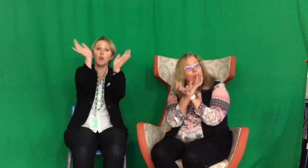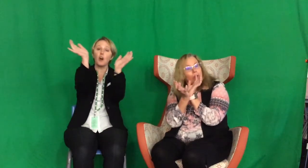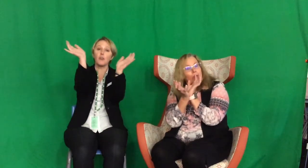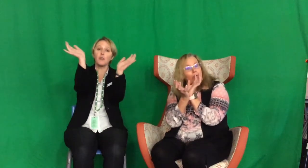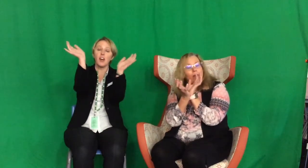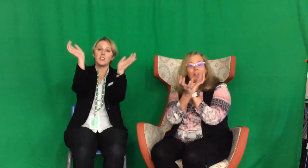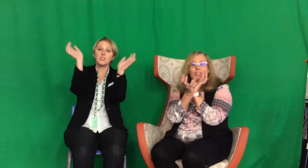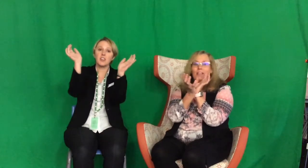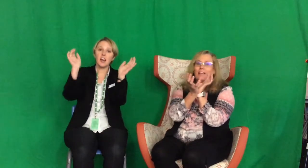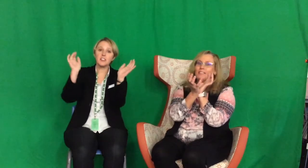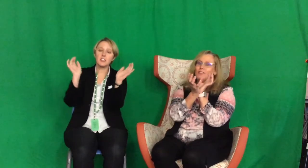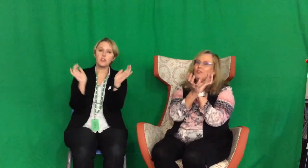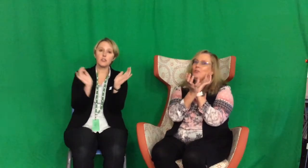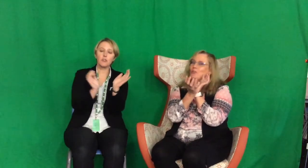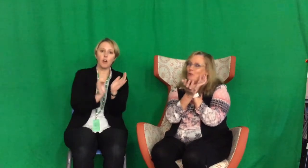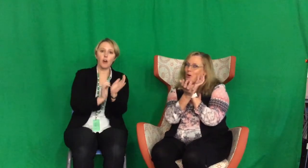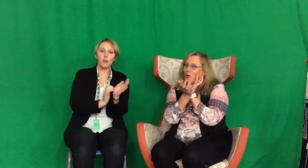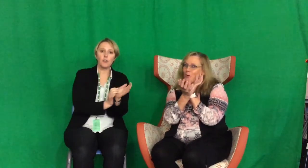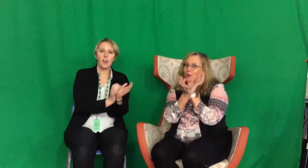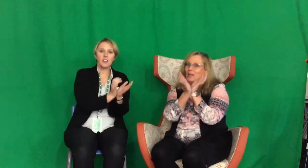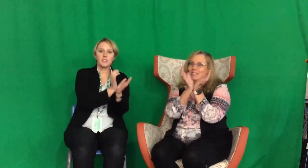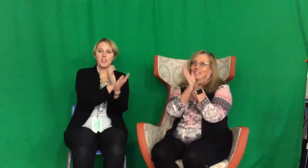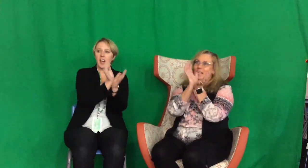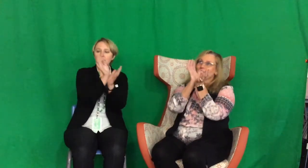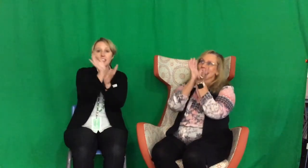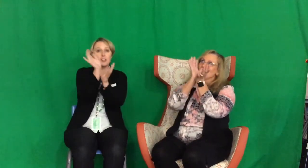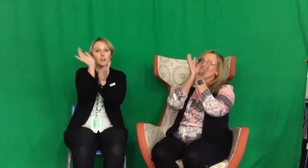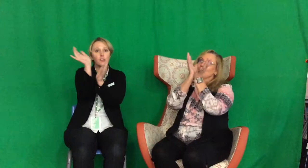to grow, starting to grow.